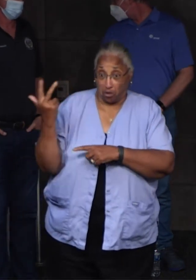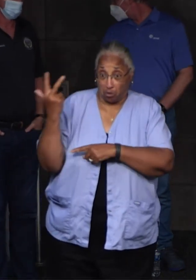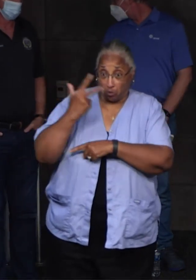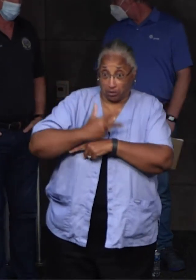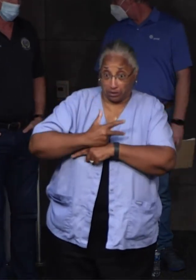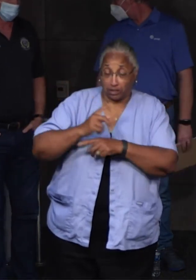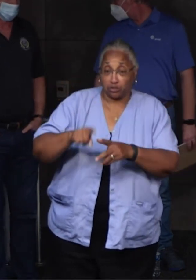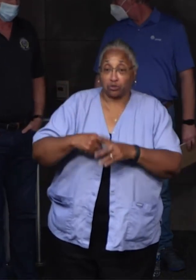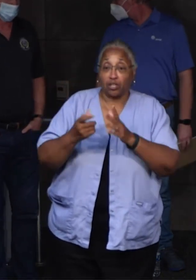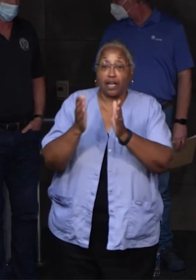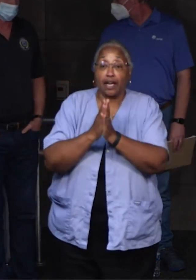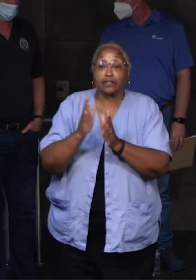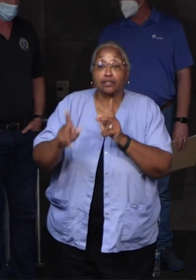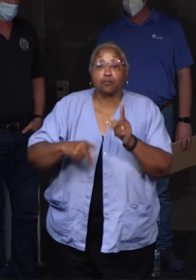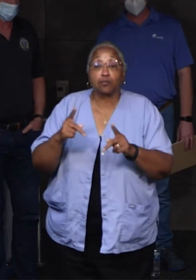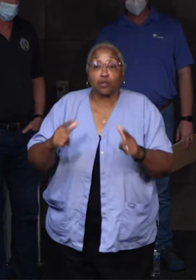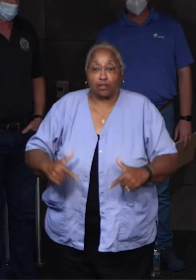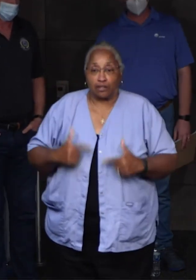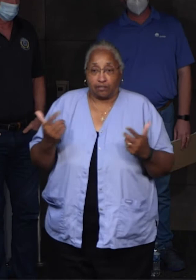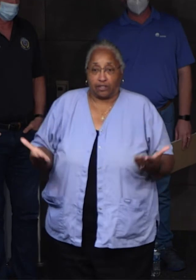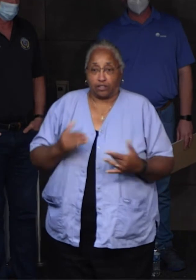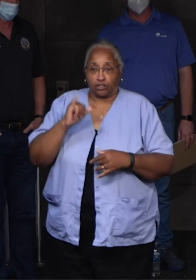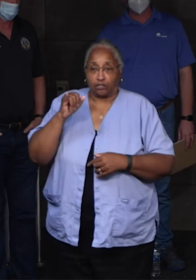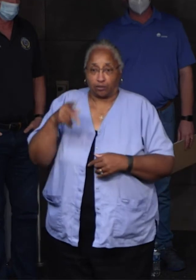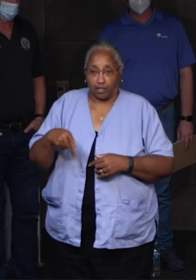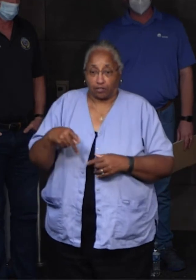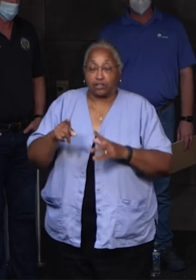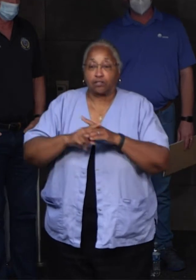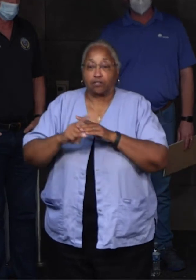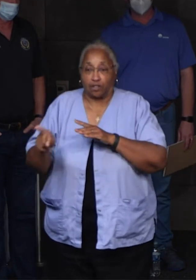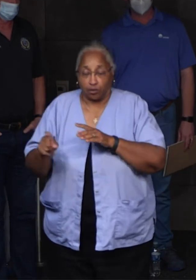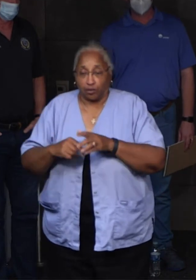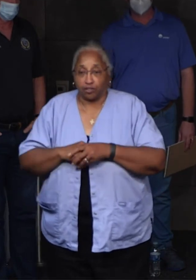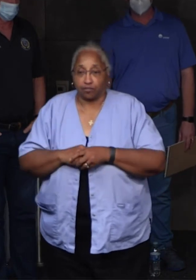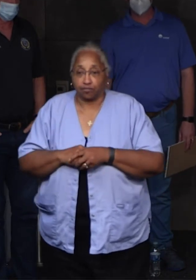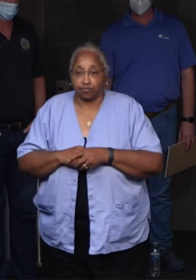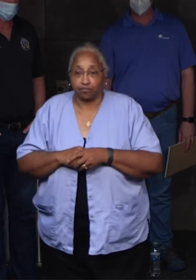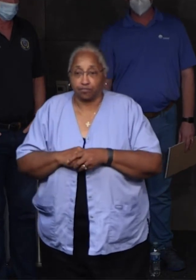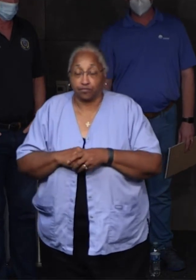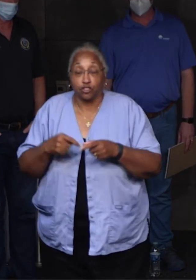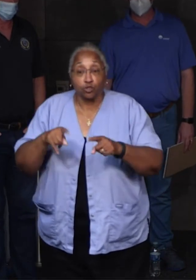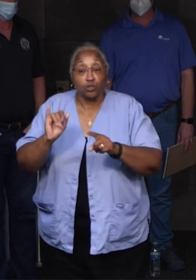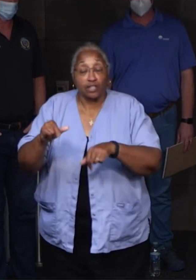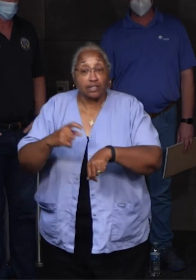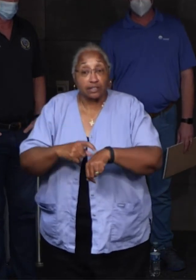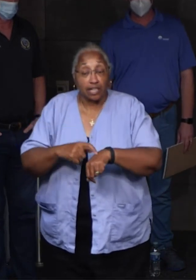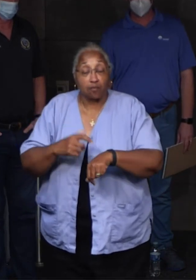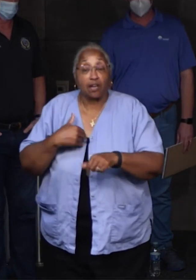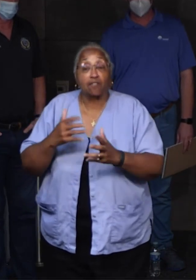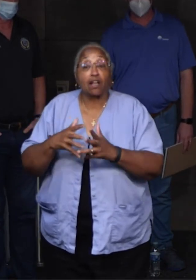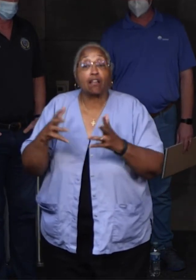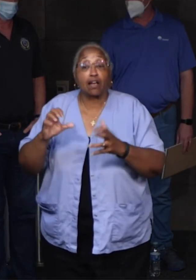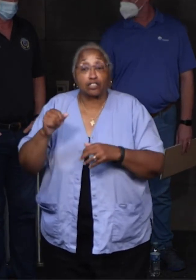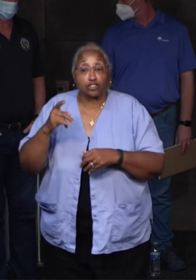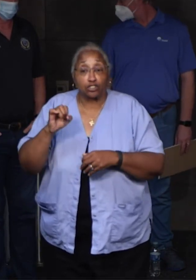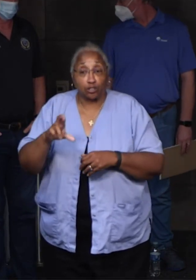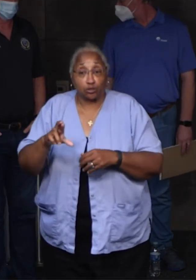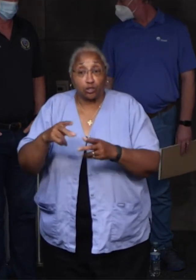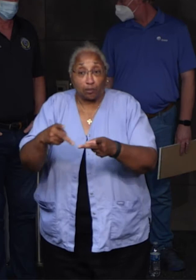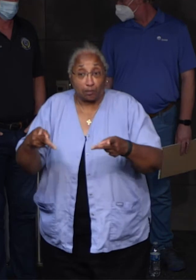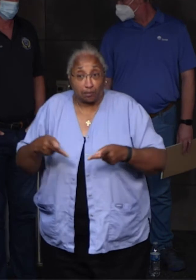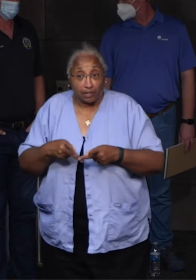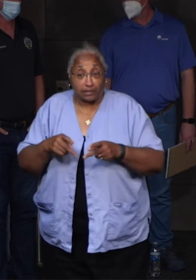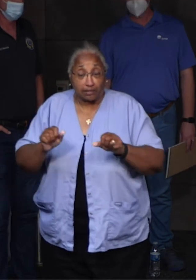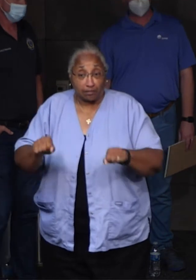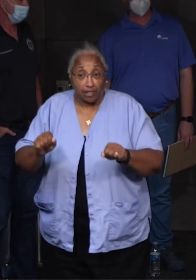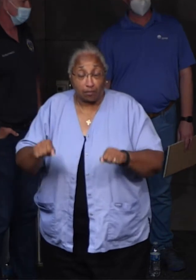residents of Jefferson Parish to evacuate. At the time, there were plenty of shelter spaces available. Transportation